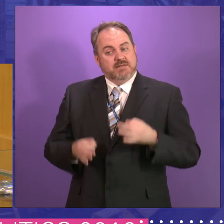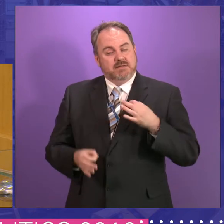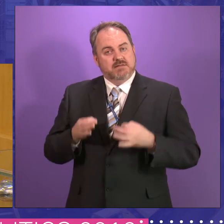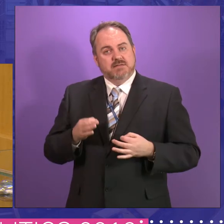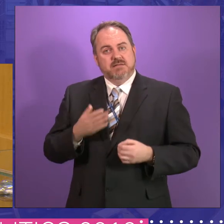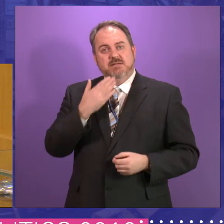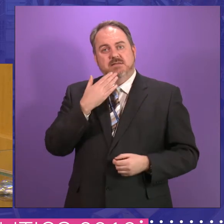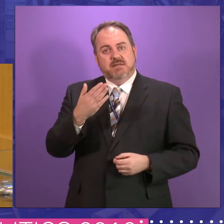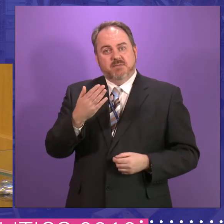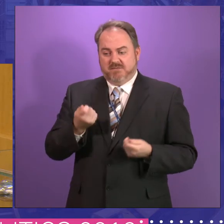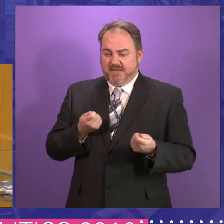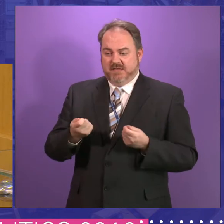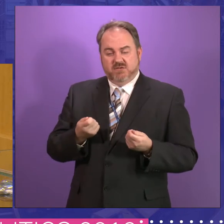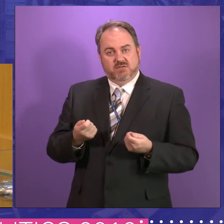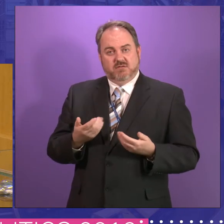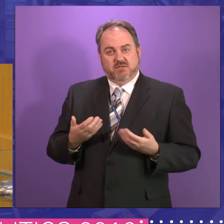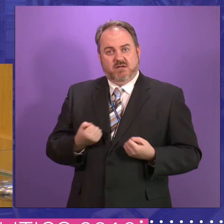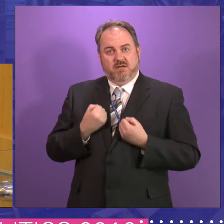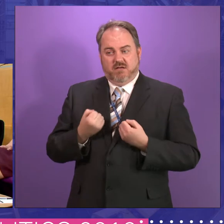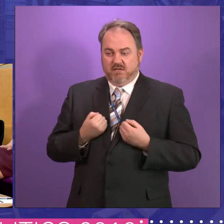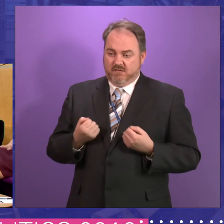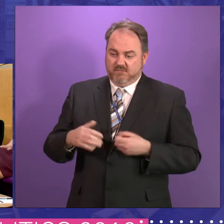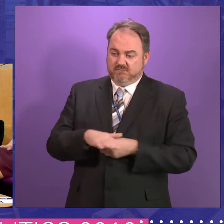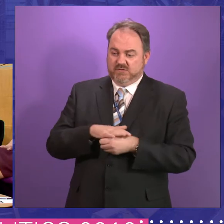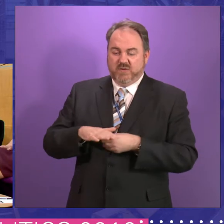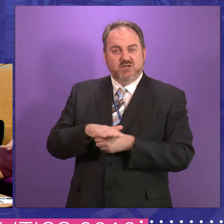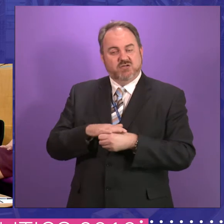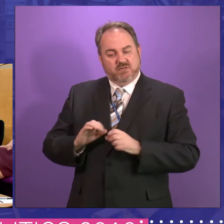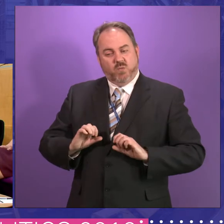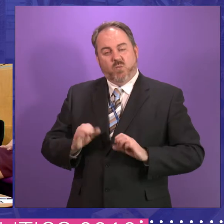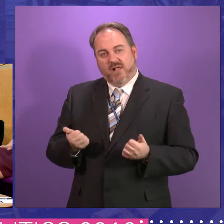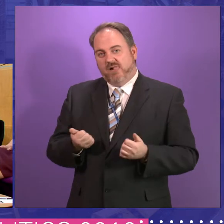our present and our future for a large number of years through